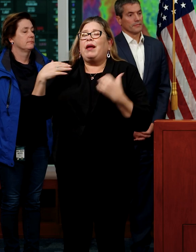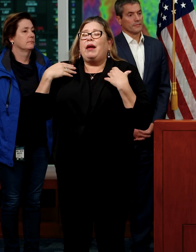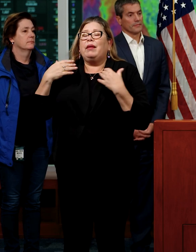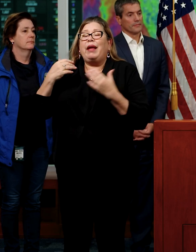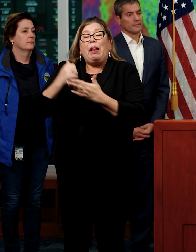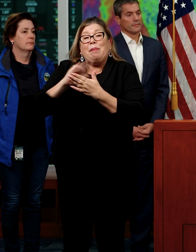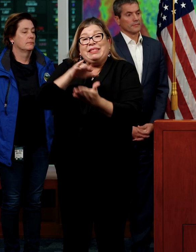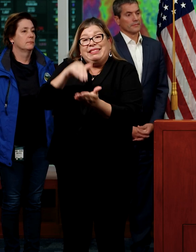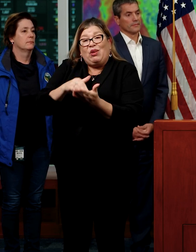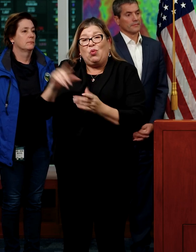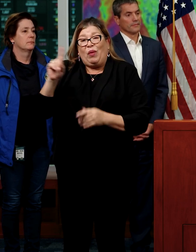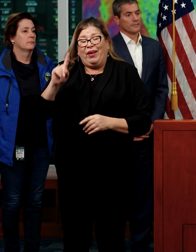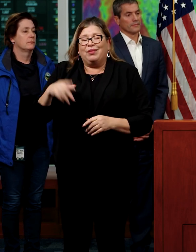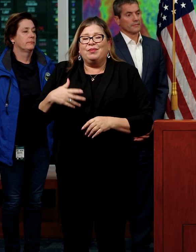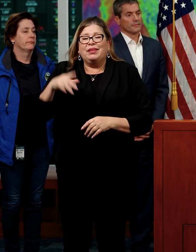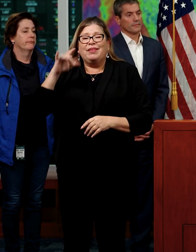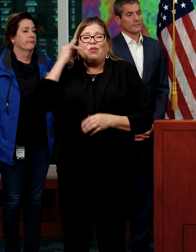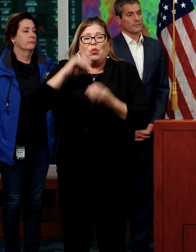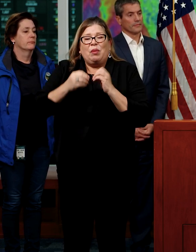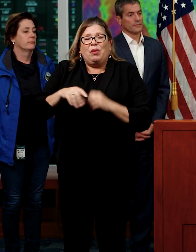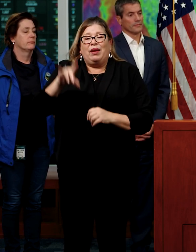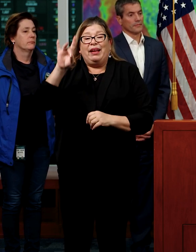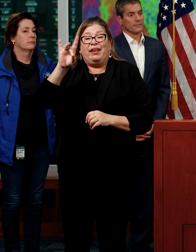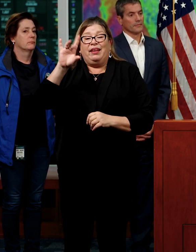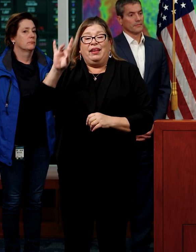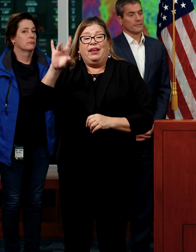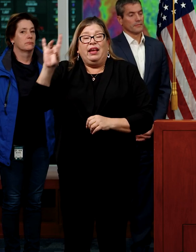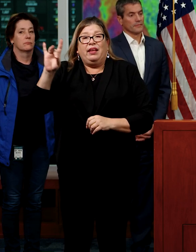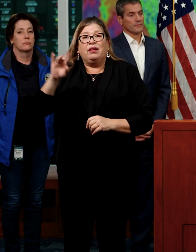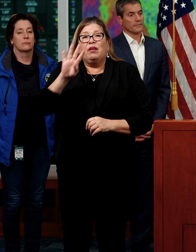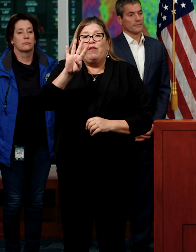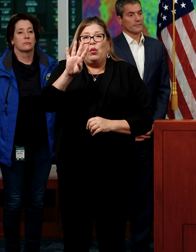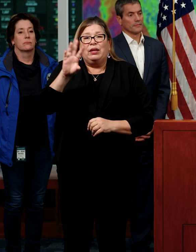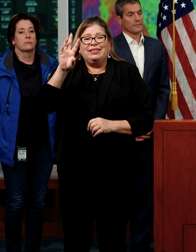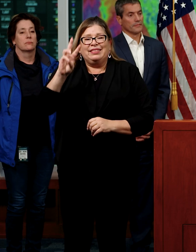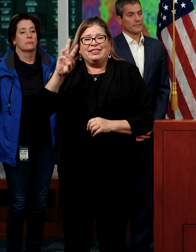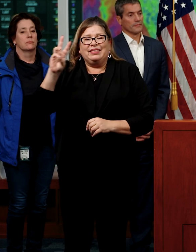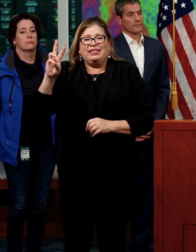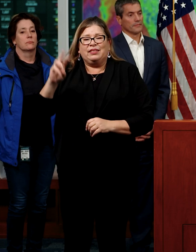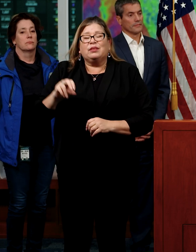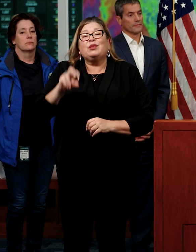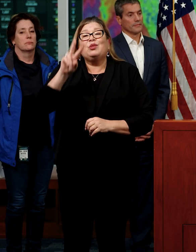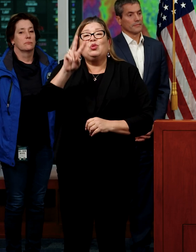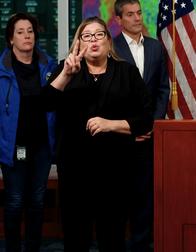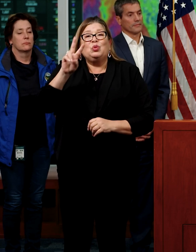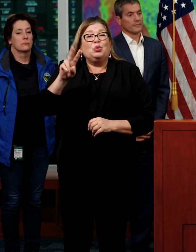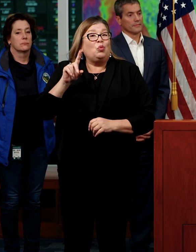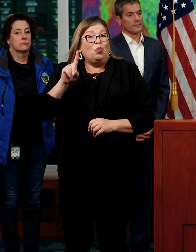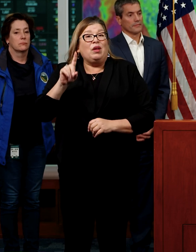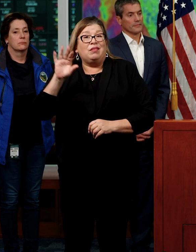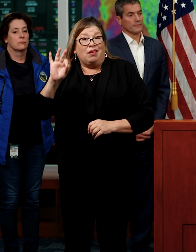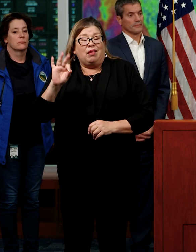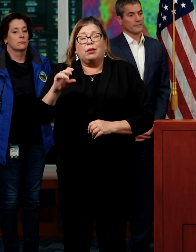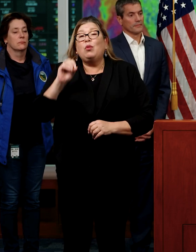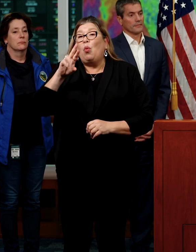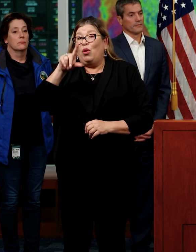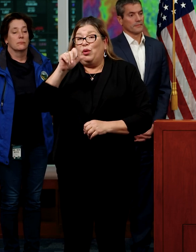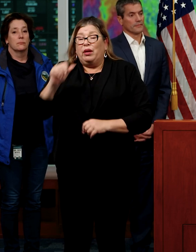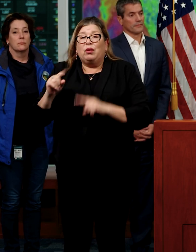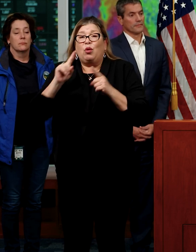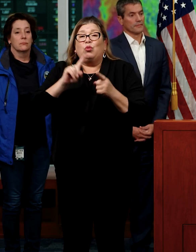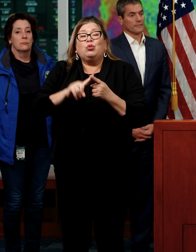at 1-888-466-2219 or visit